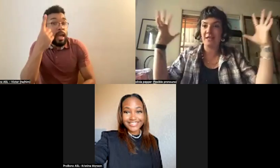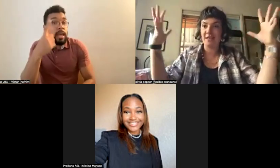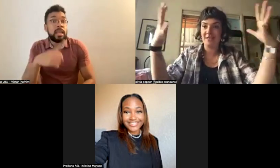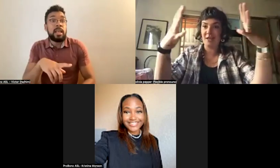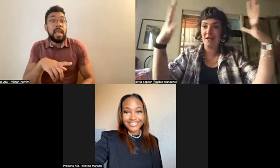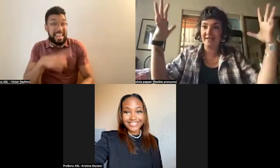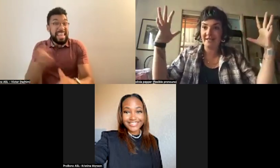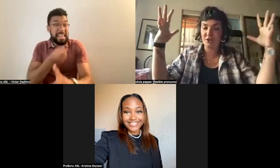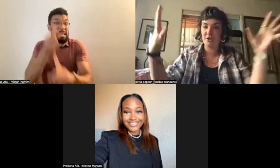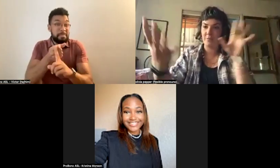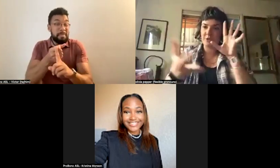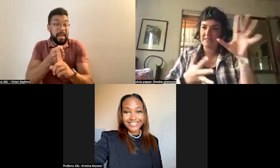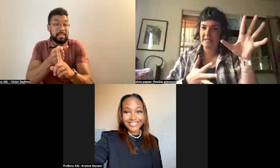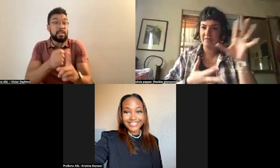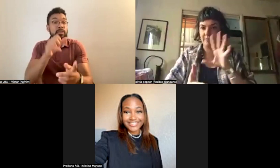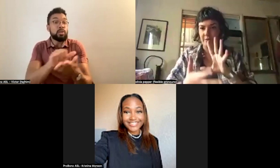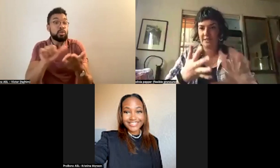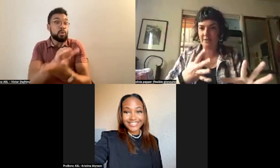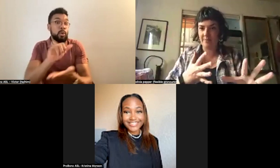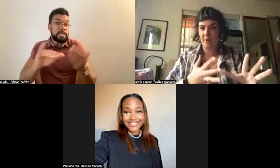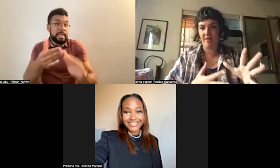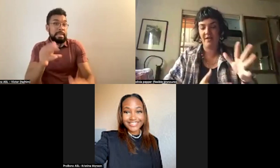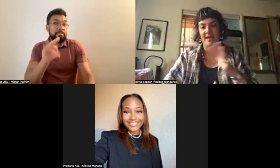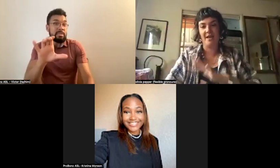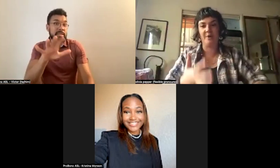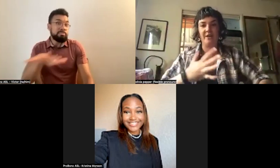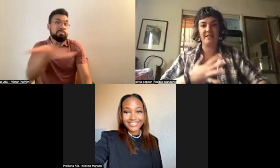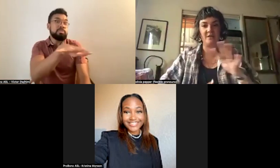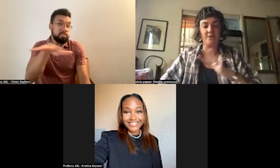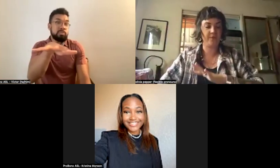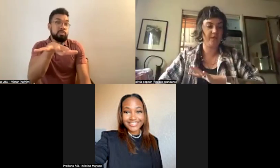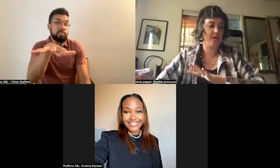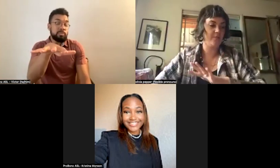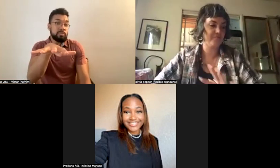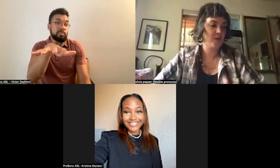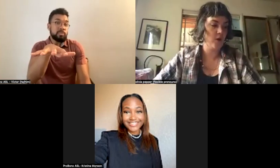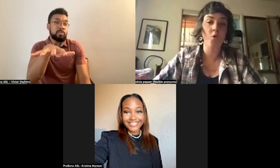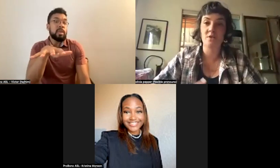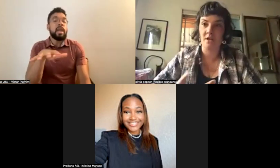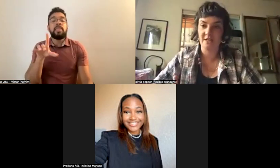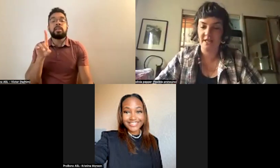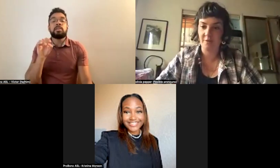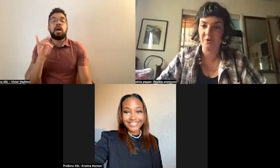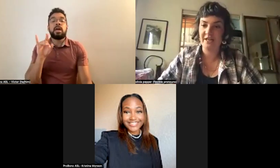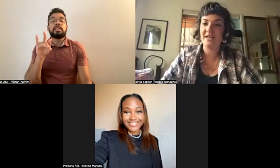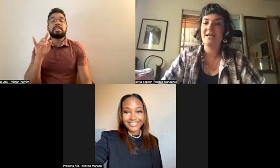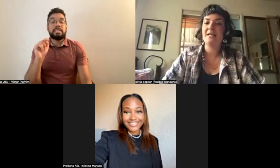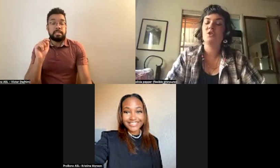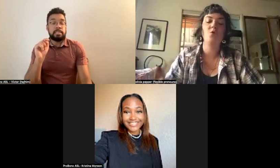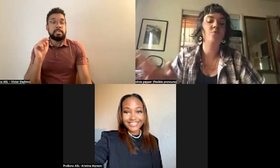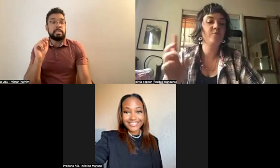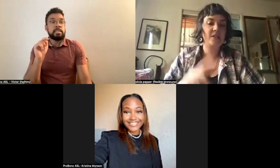City Dadaists to perceive and participate and Baroness Elsa really, um, owes a lot to that community.